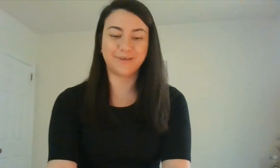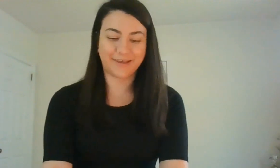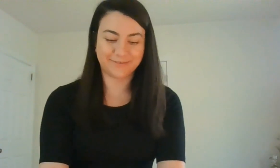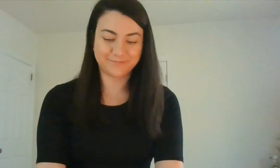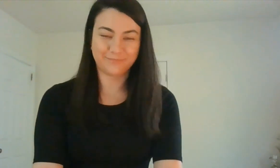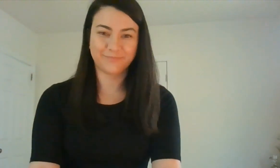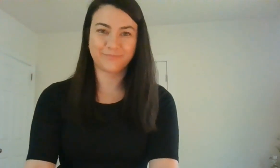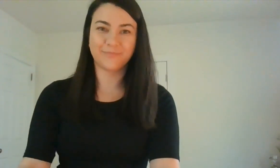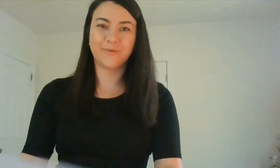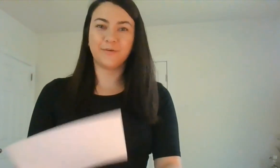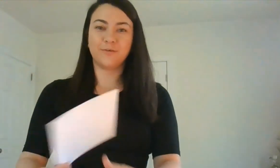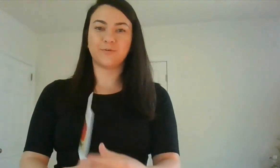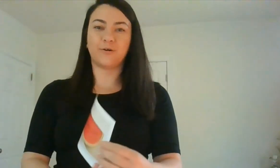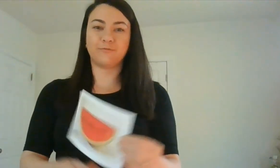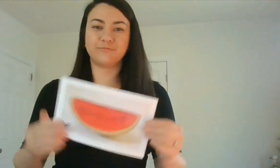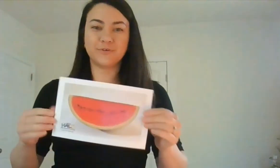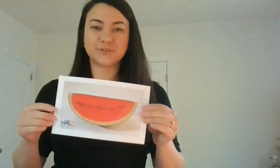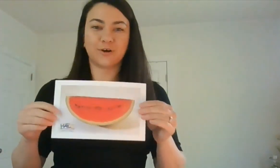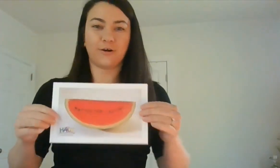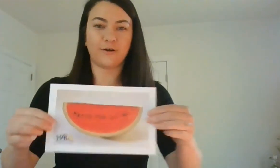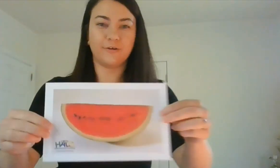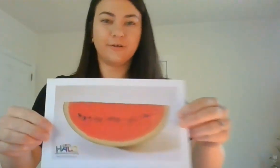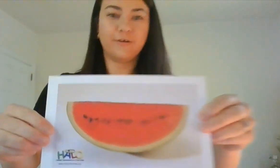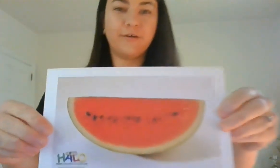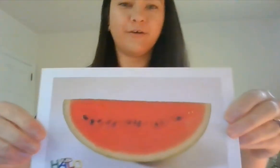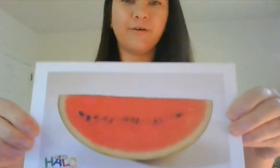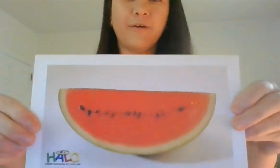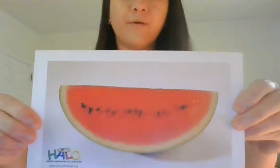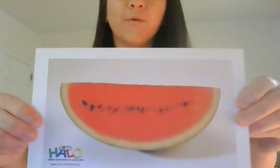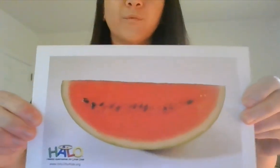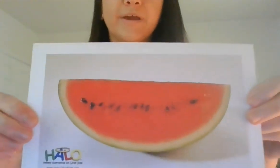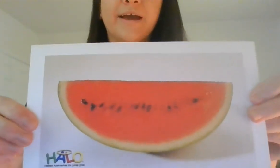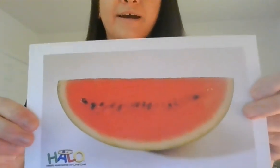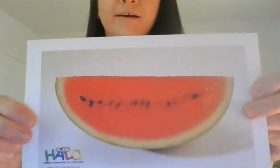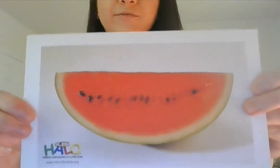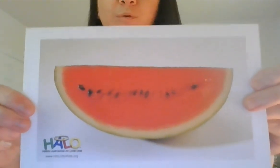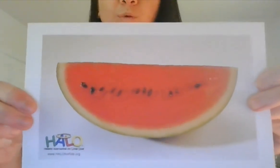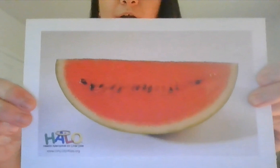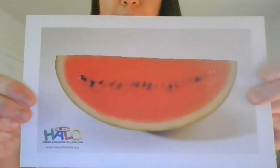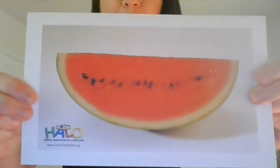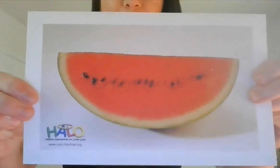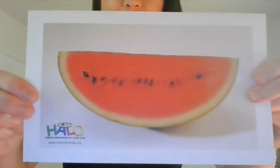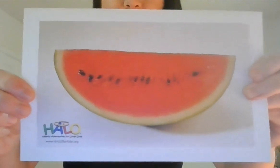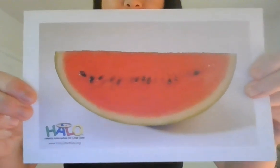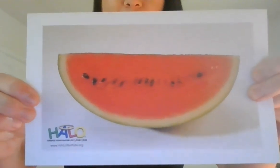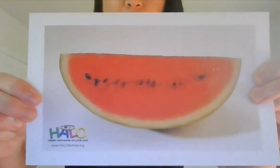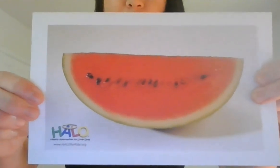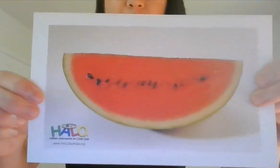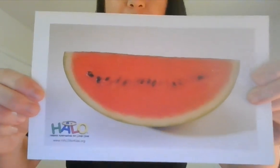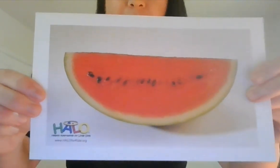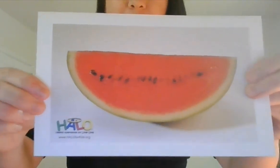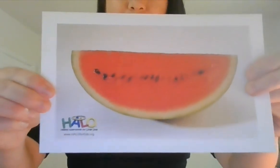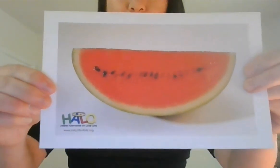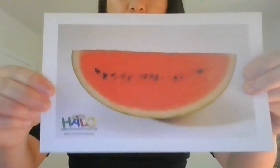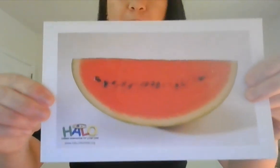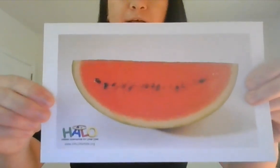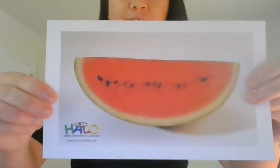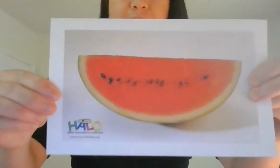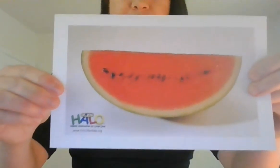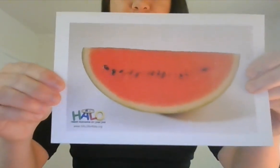begin. For our first card, we have watermelon. And watermelon is a